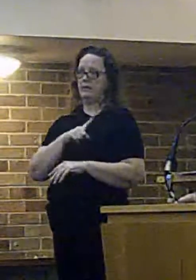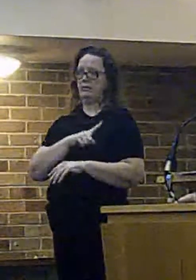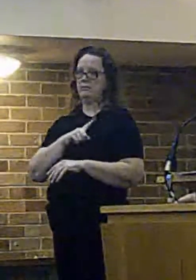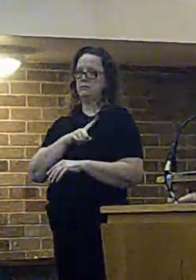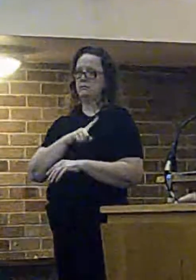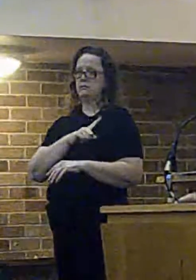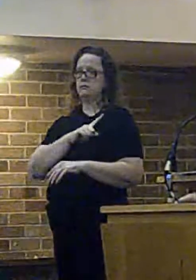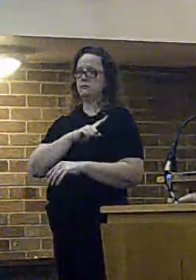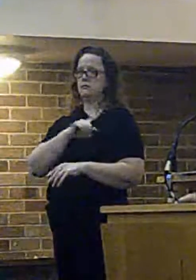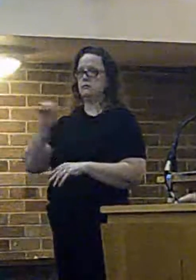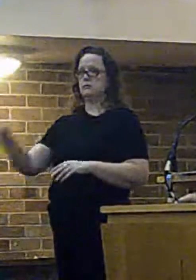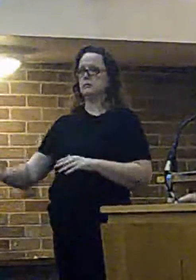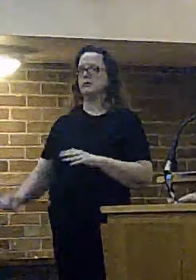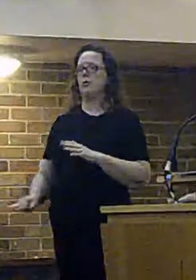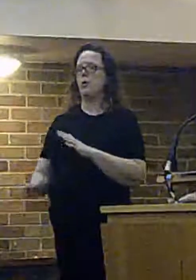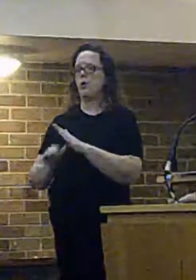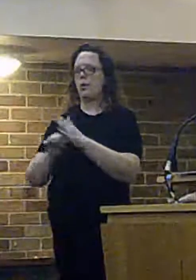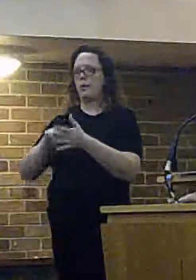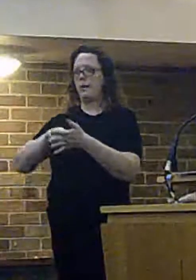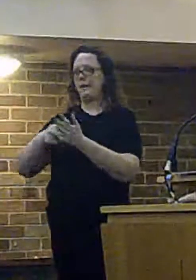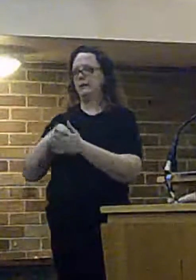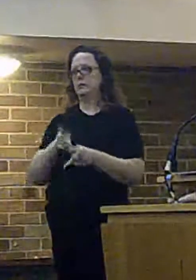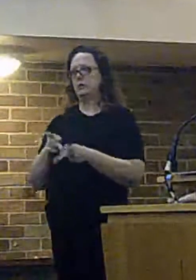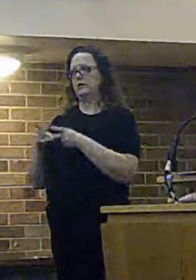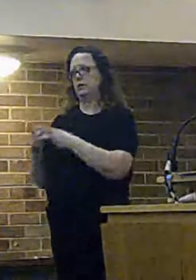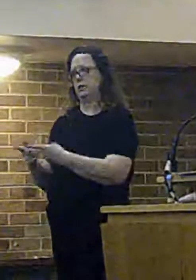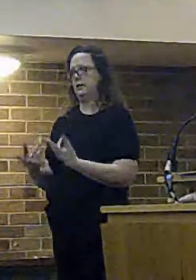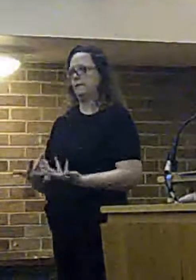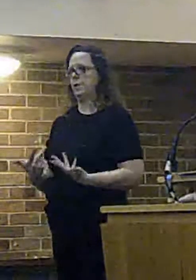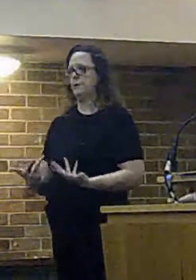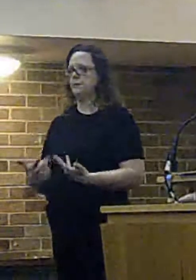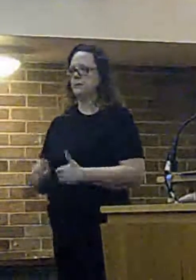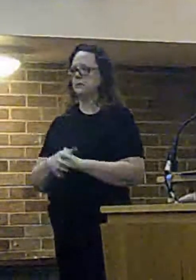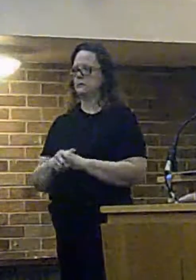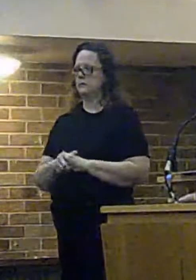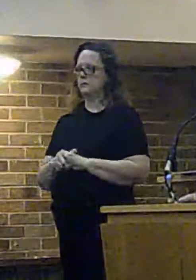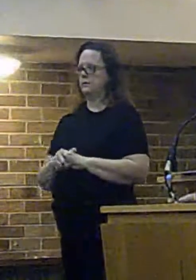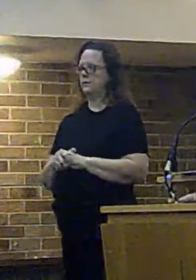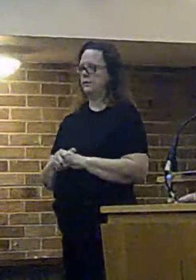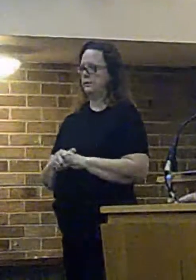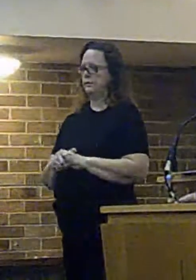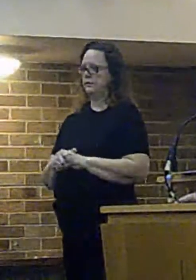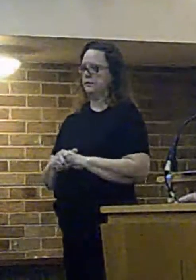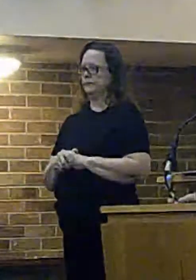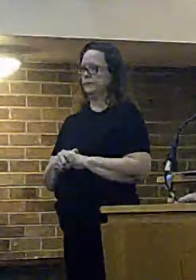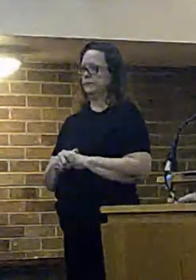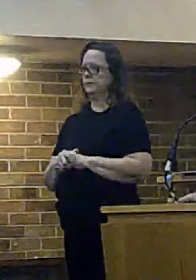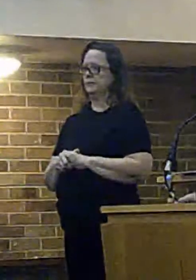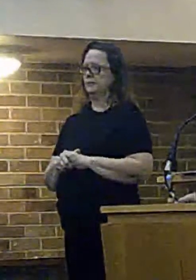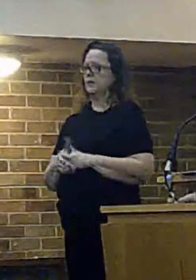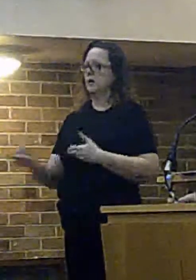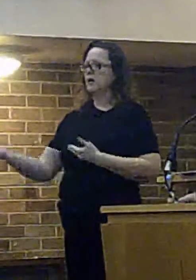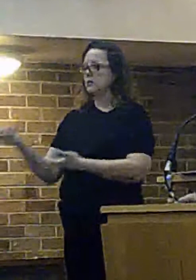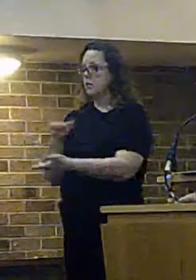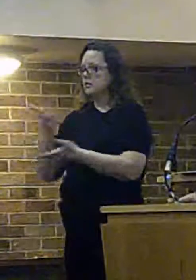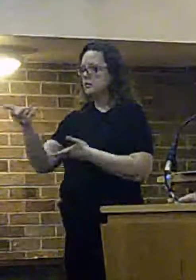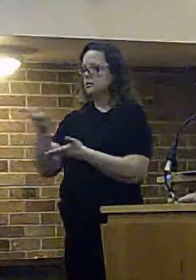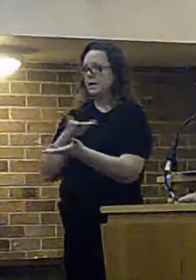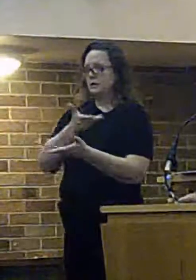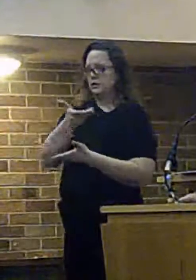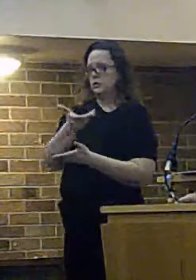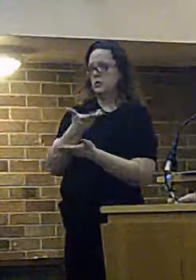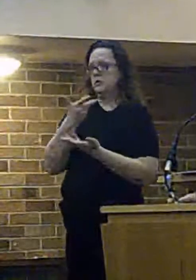strategy as it stands and just finally to make the point that the consultation is concerned with